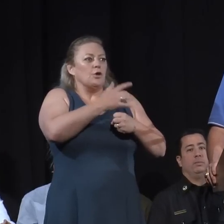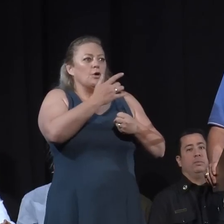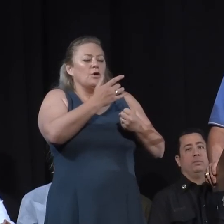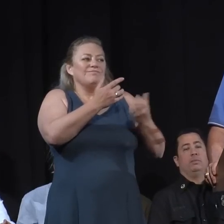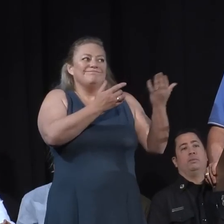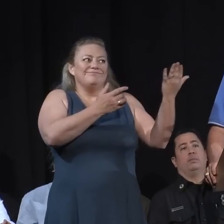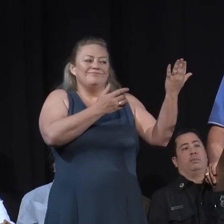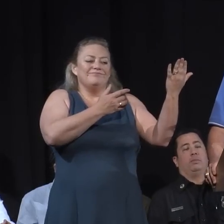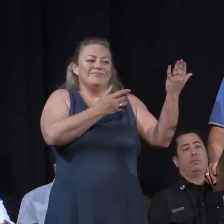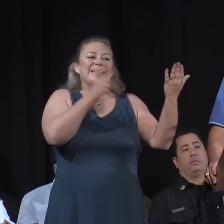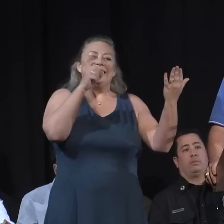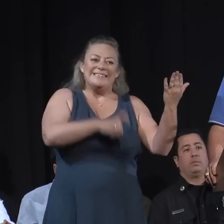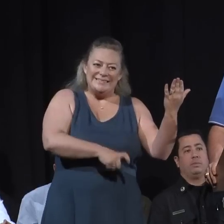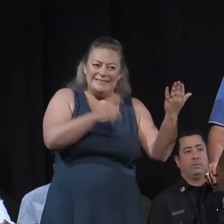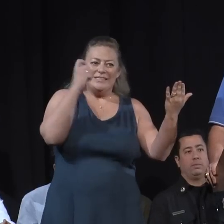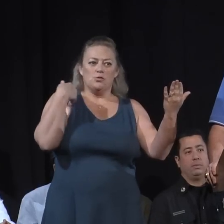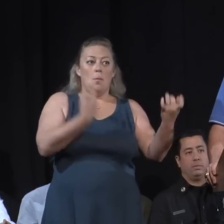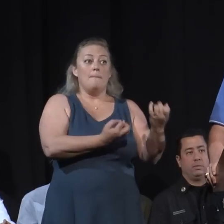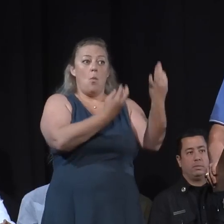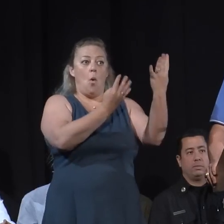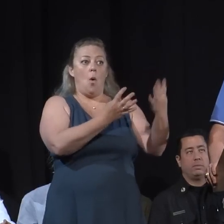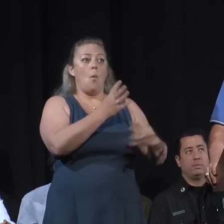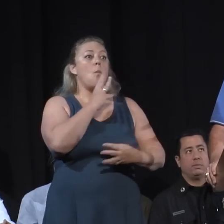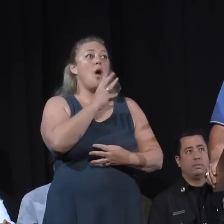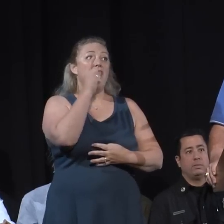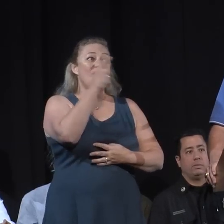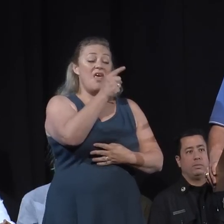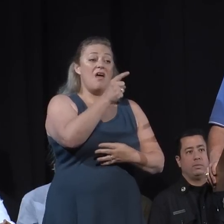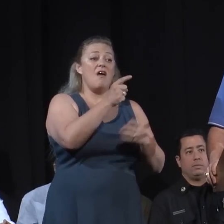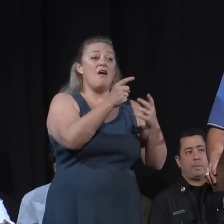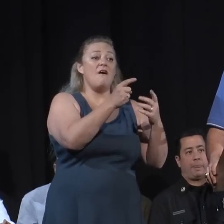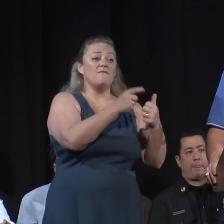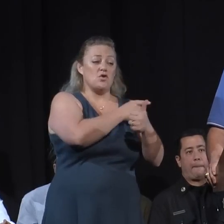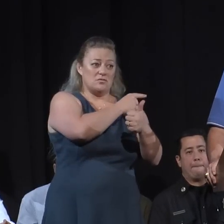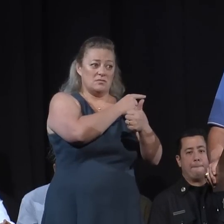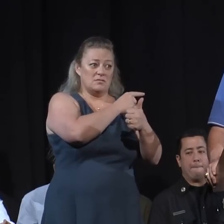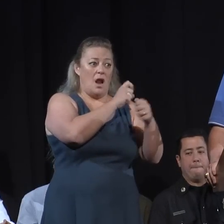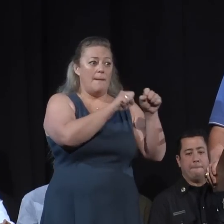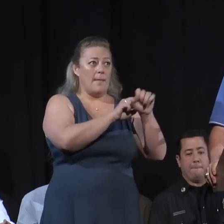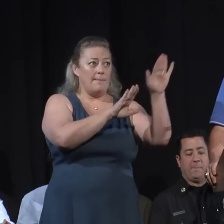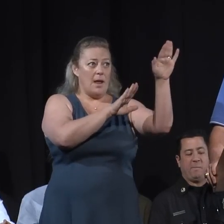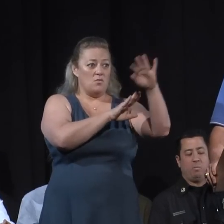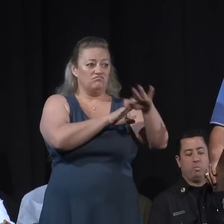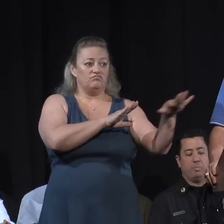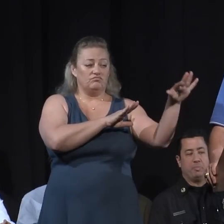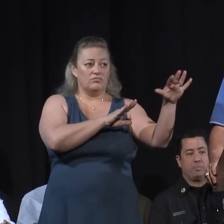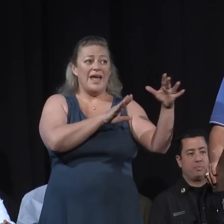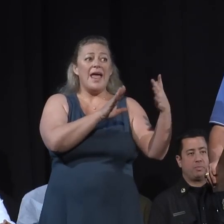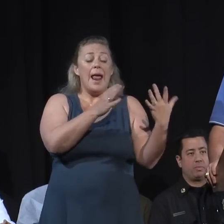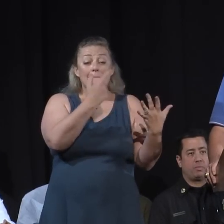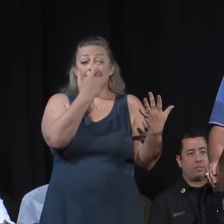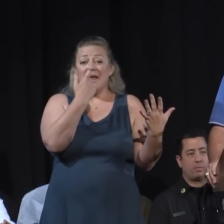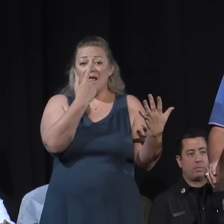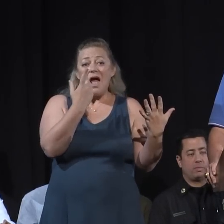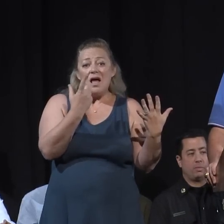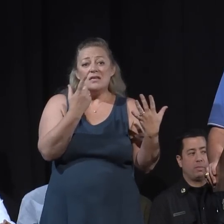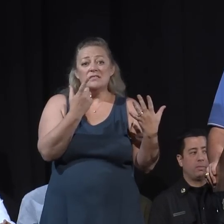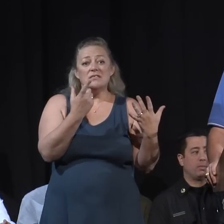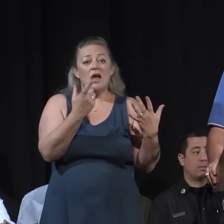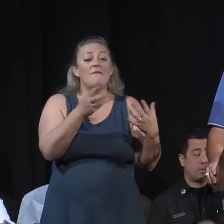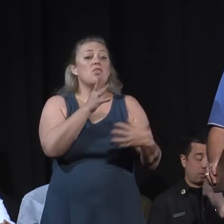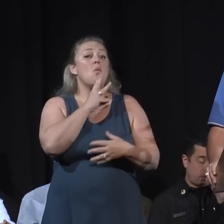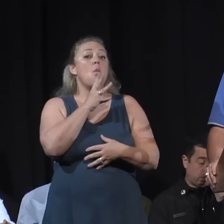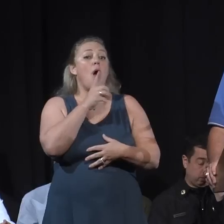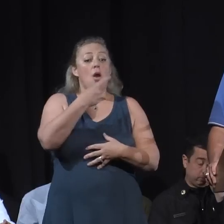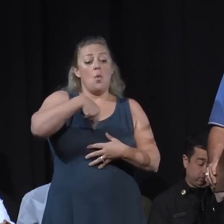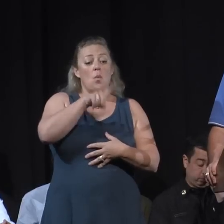advisory there first. And then, given the amount of water we had to take into the city system, we had to bring in water